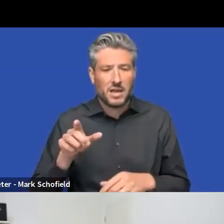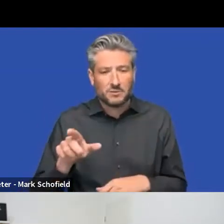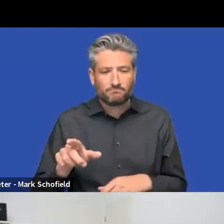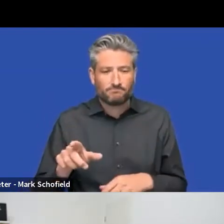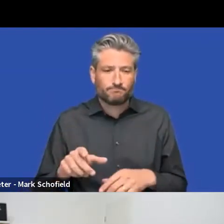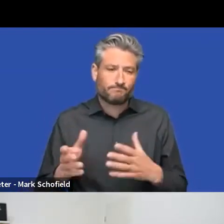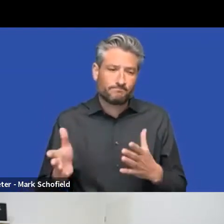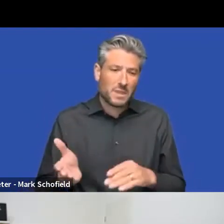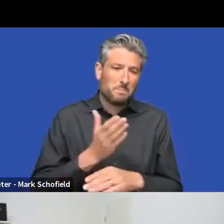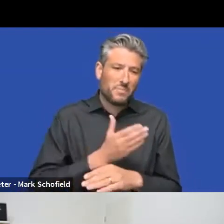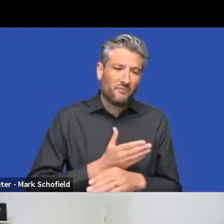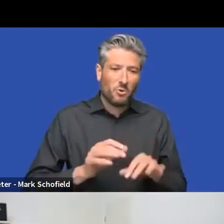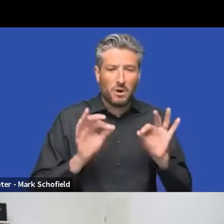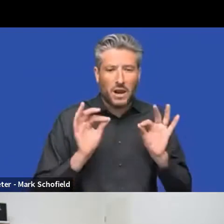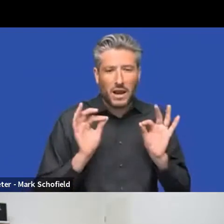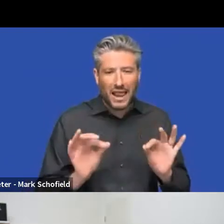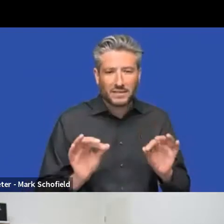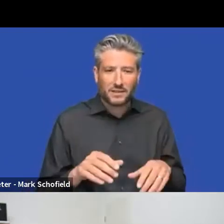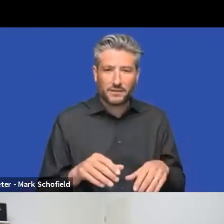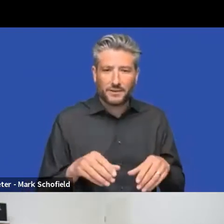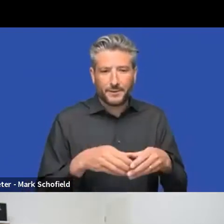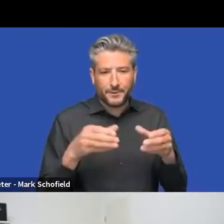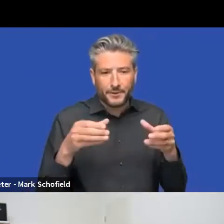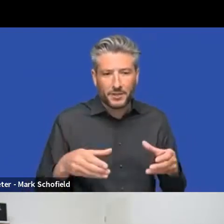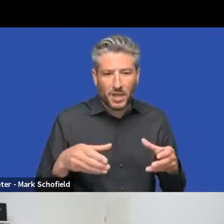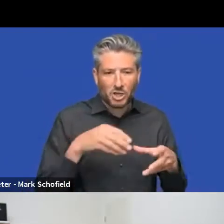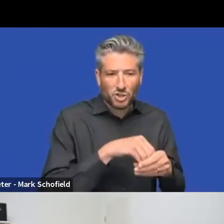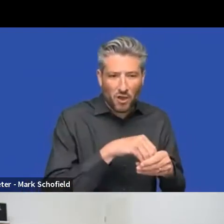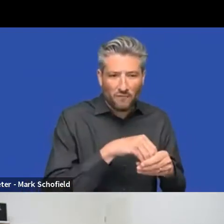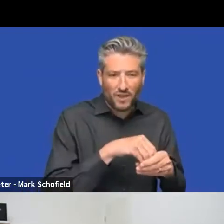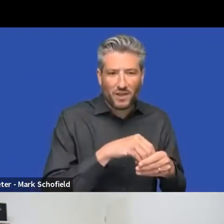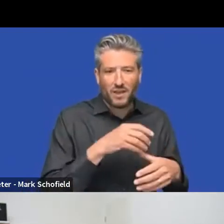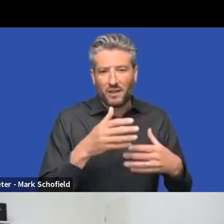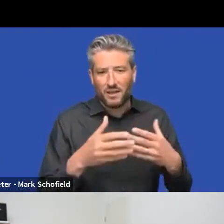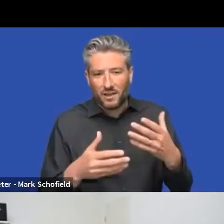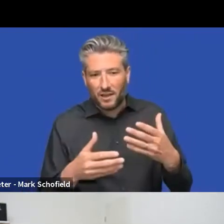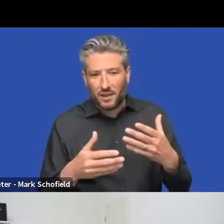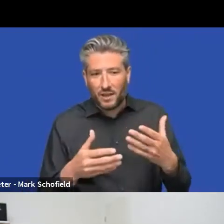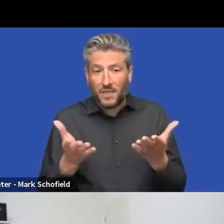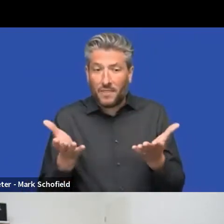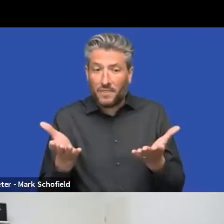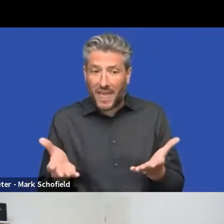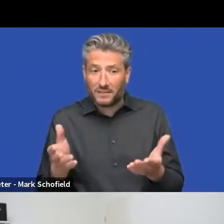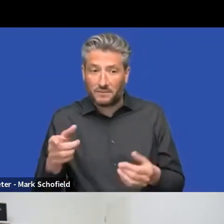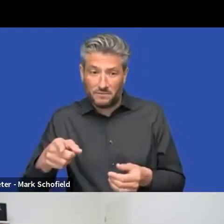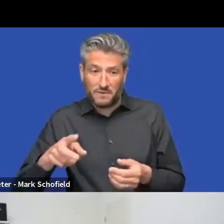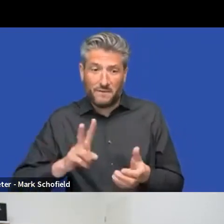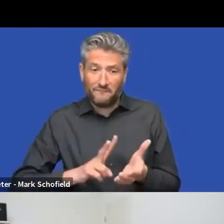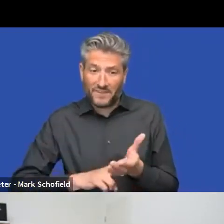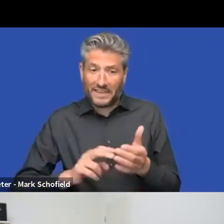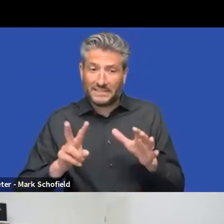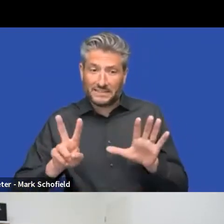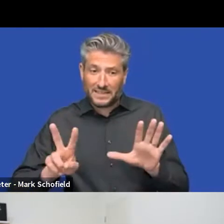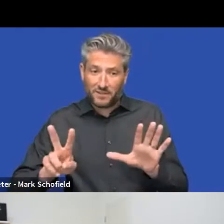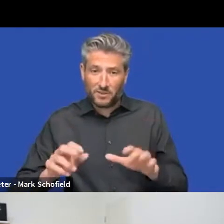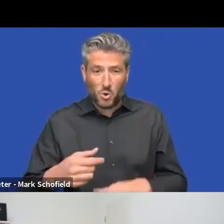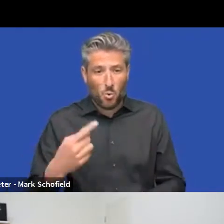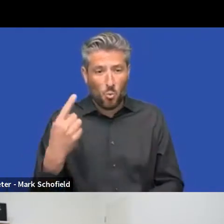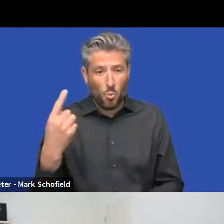rendered, uh, web app, uh, to, or to becoming a real, uh, web app, like a single page app with routing in the client and, uh, like, um,